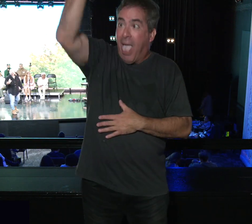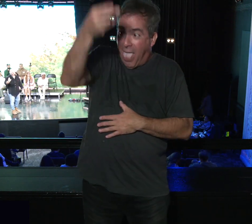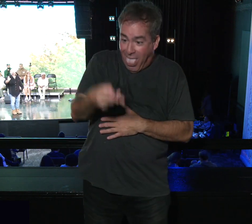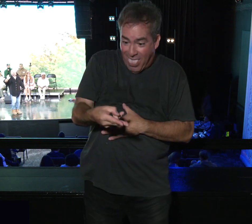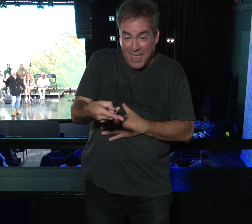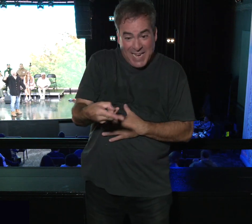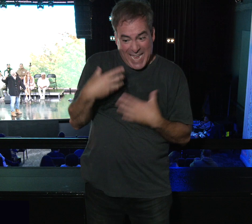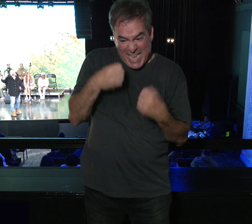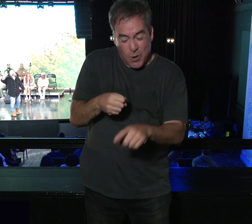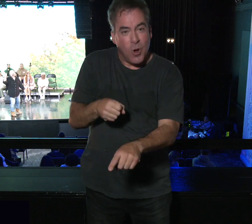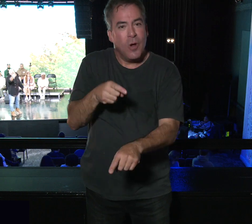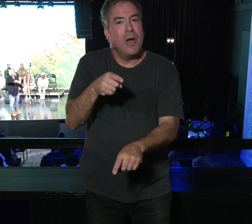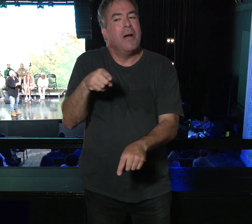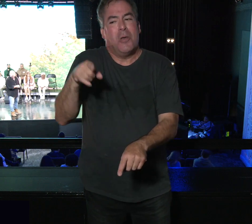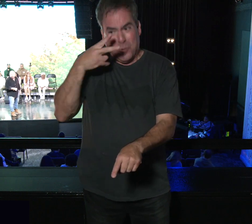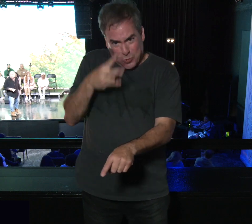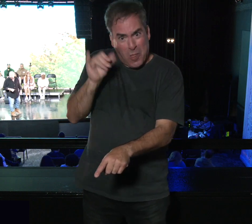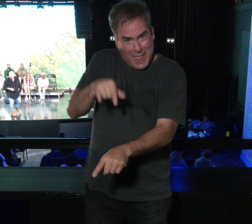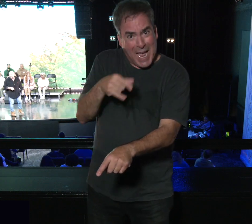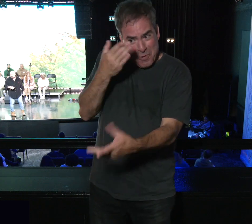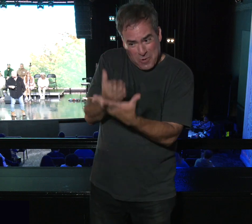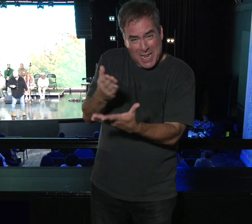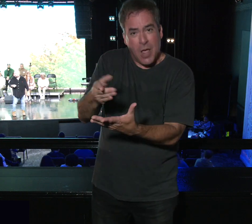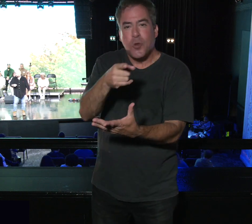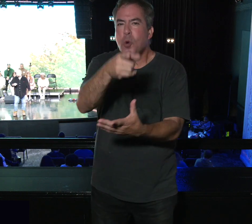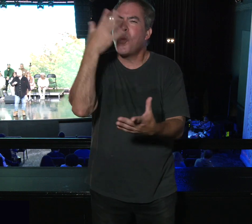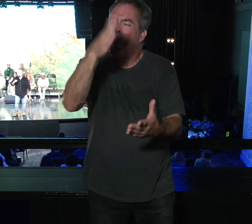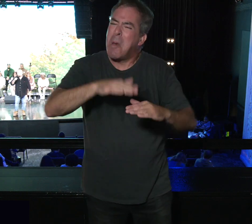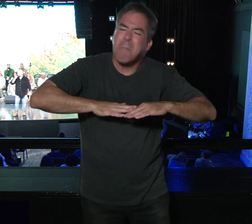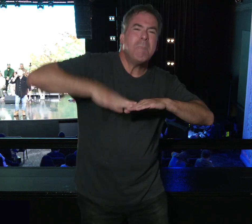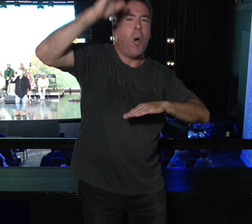that stuff. Man, you guys are going to do so much more stuff than that.